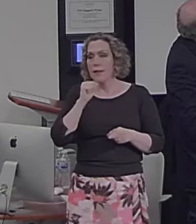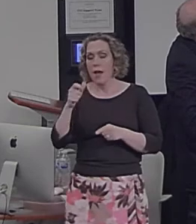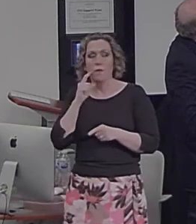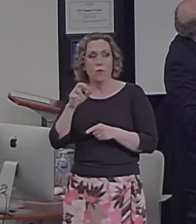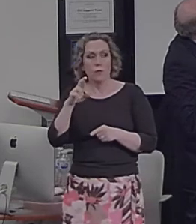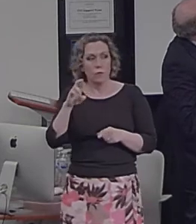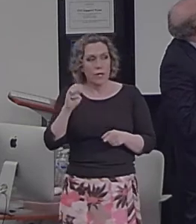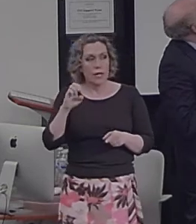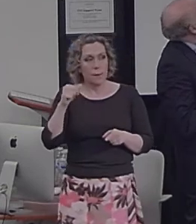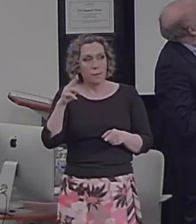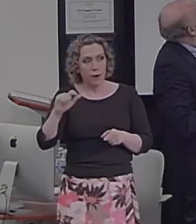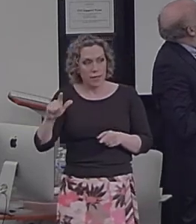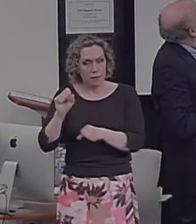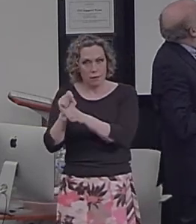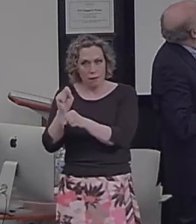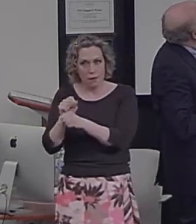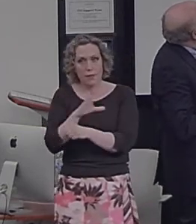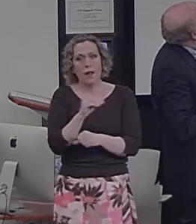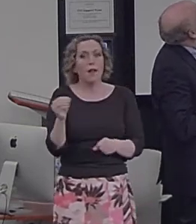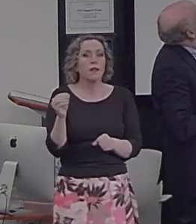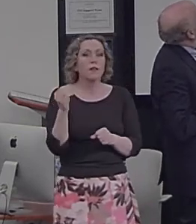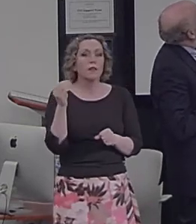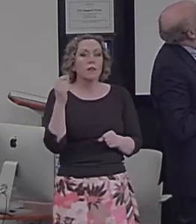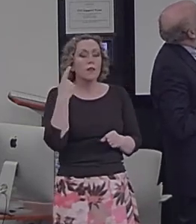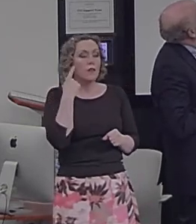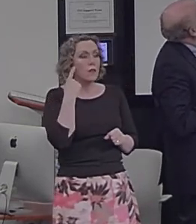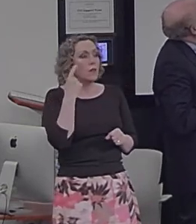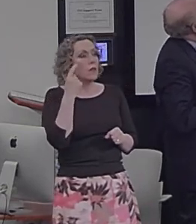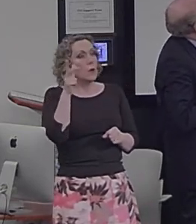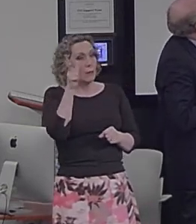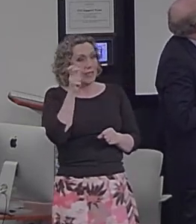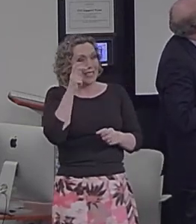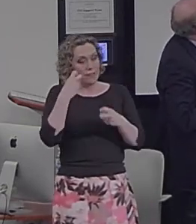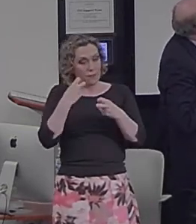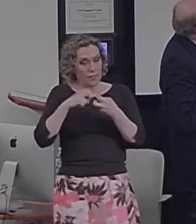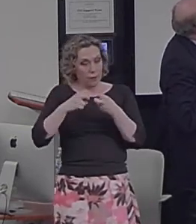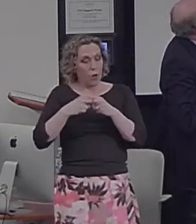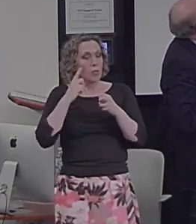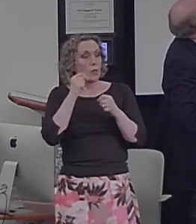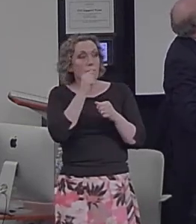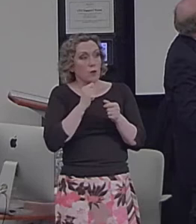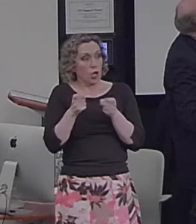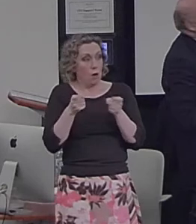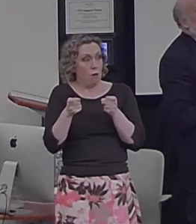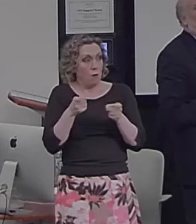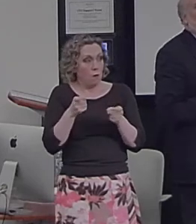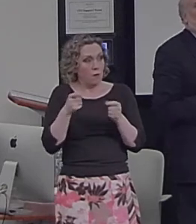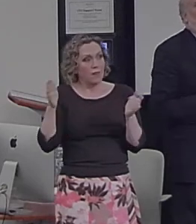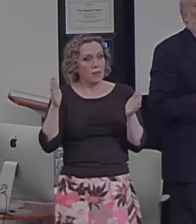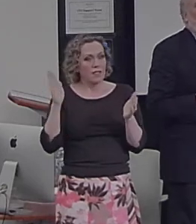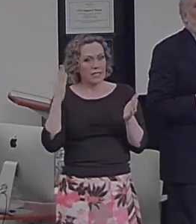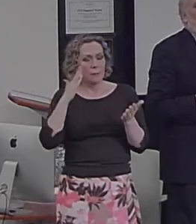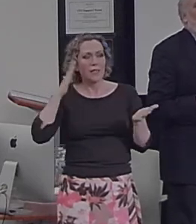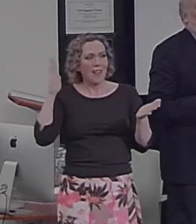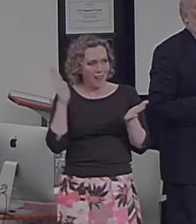And on perceived difficulty to cope, it now seems less difficult to cope on the